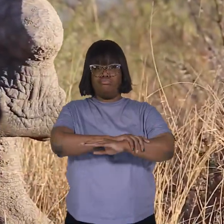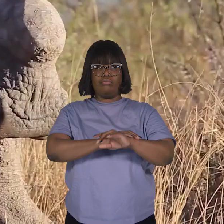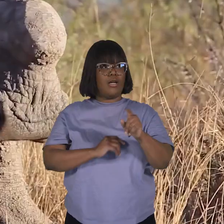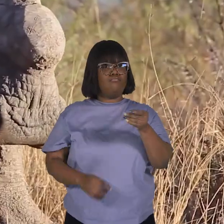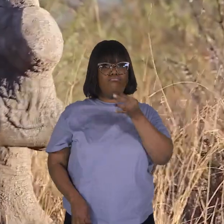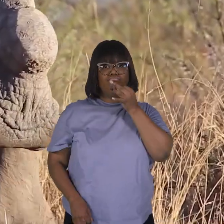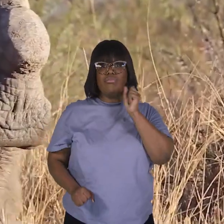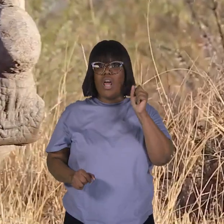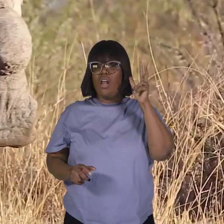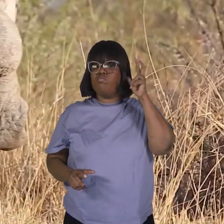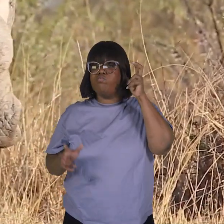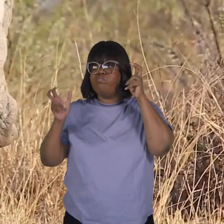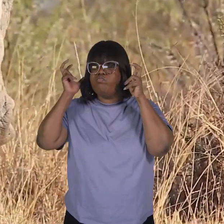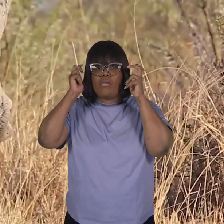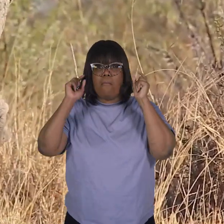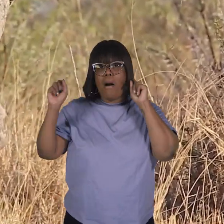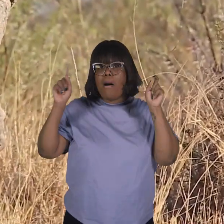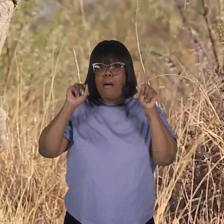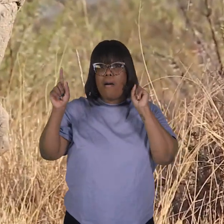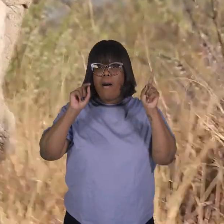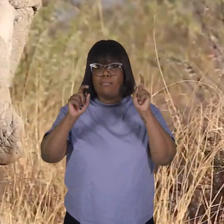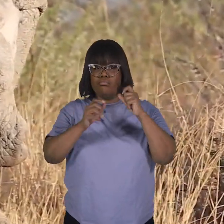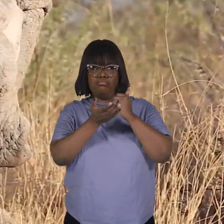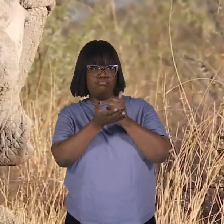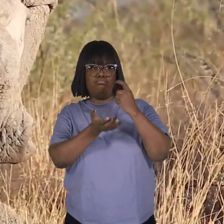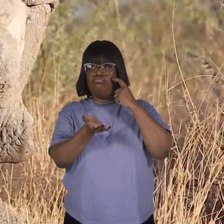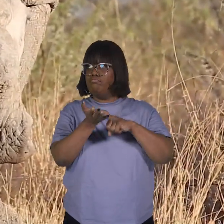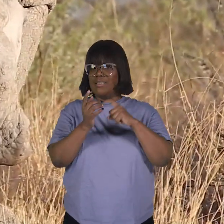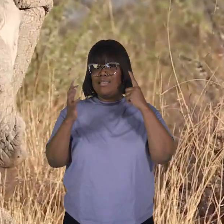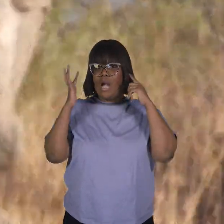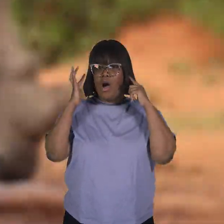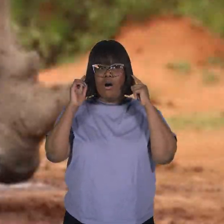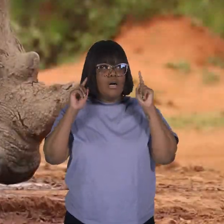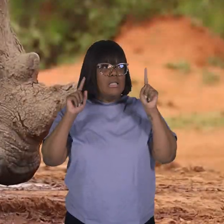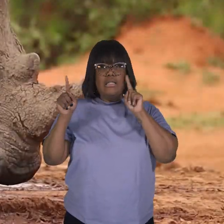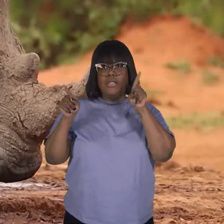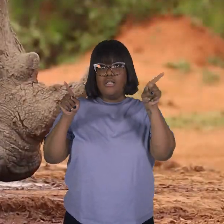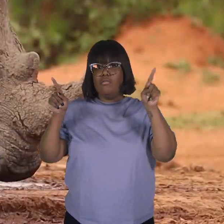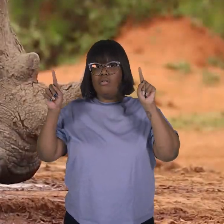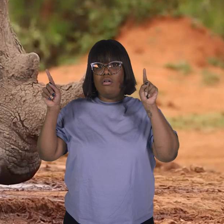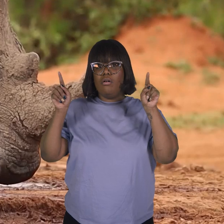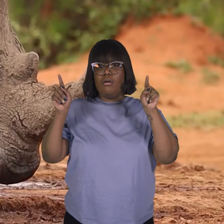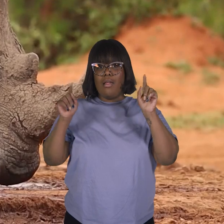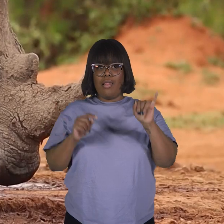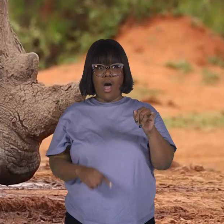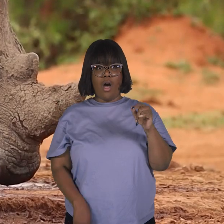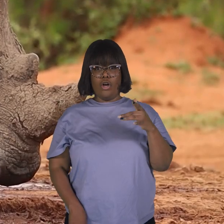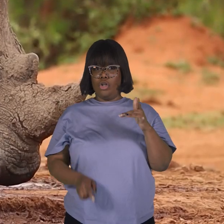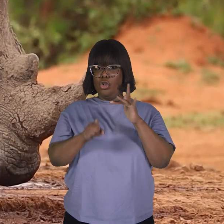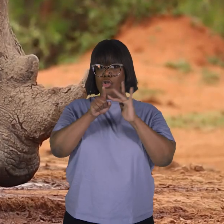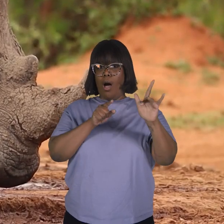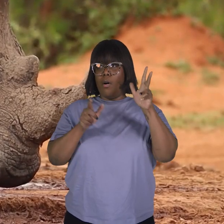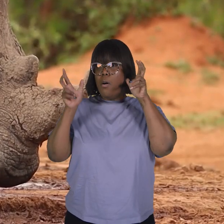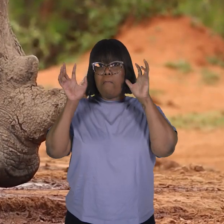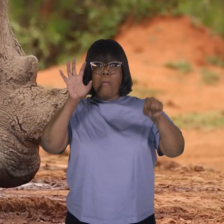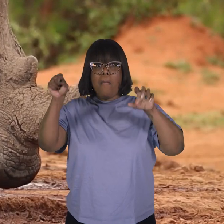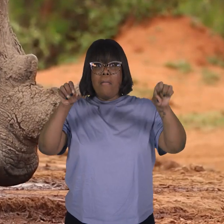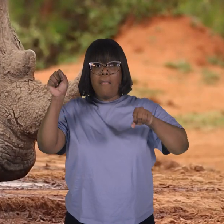hearing as well, to help them detect sounds from far away. This sharp sense of hearing keeps them alert and aware of their